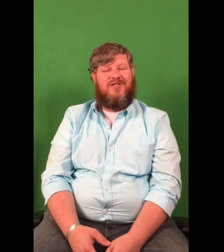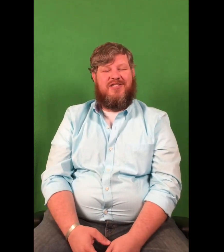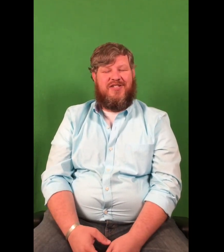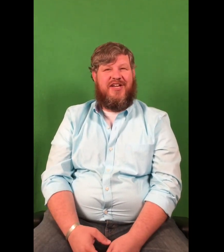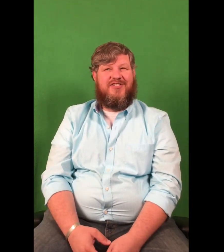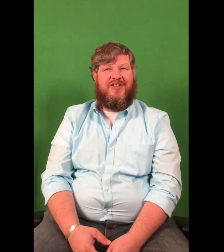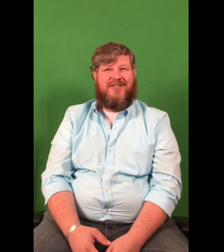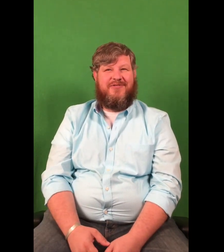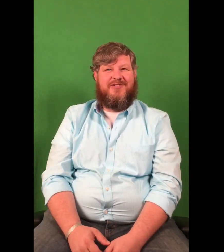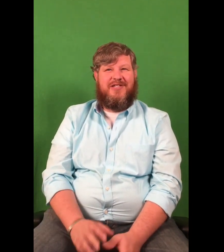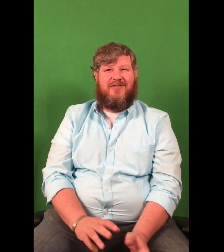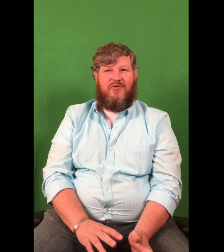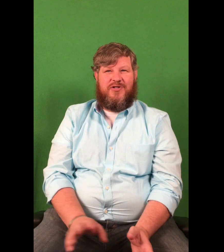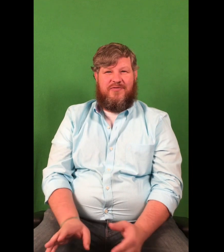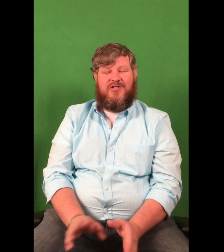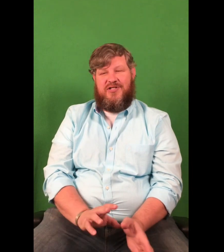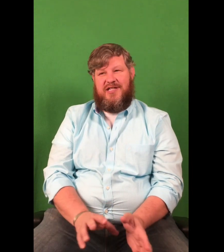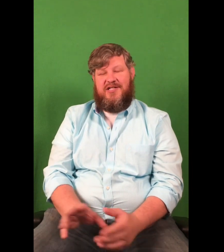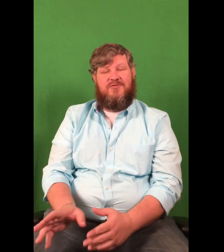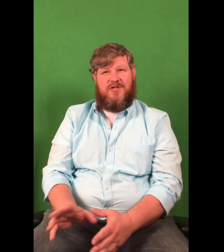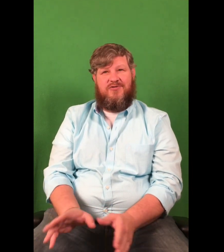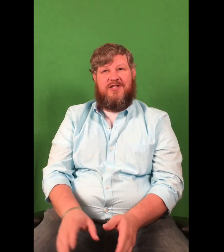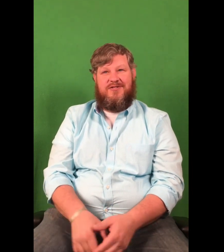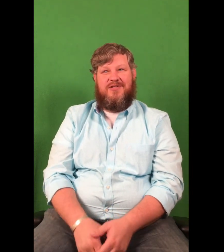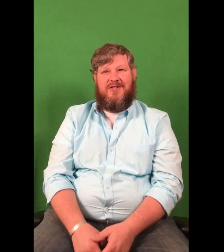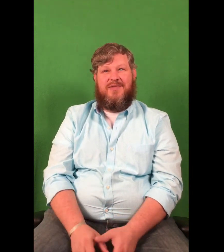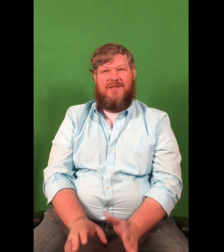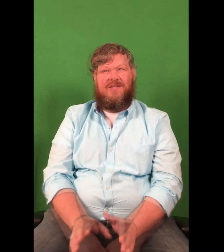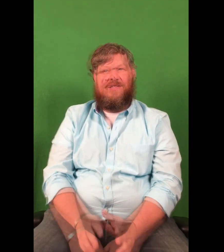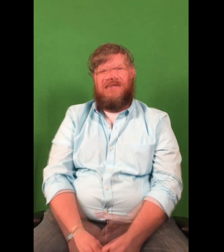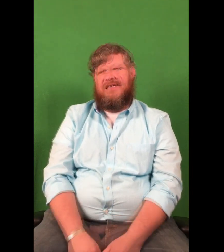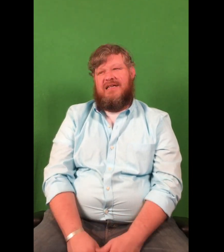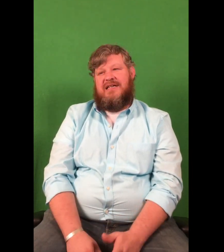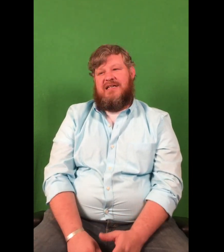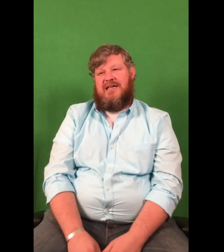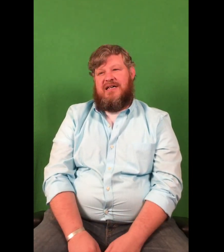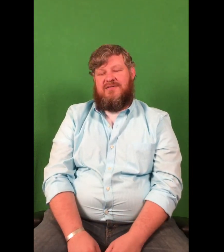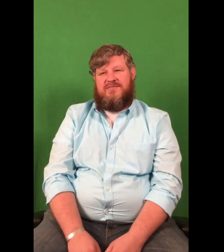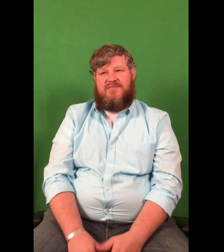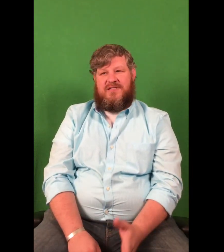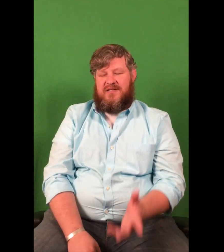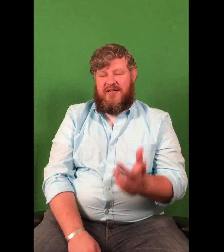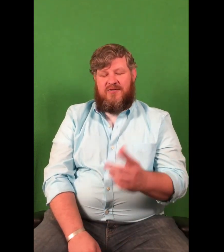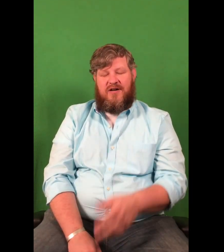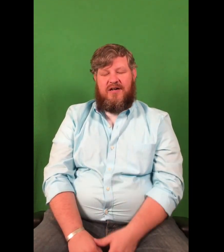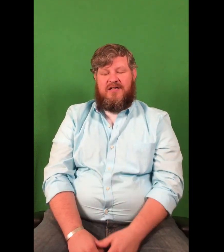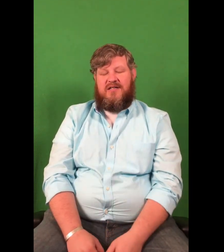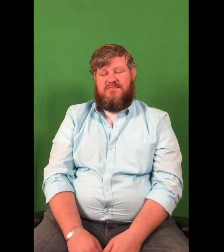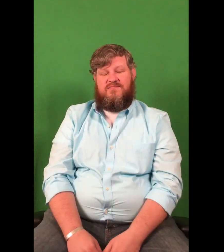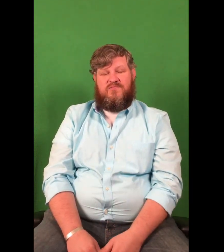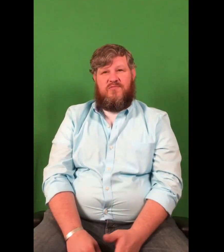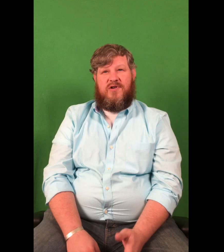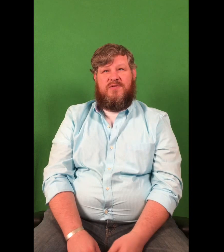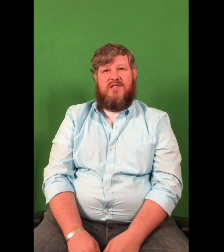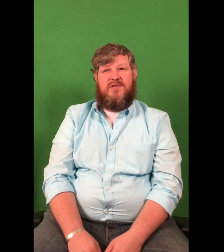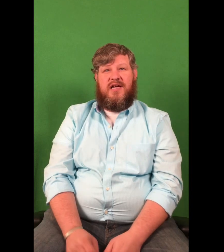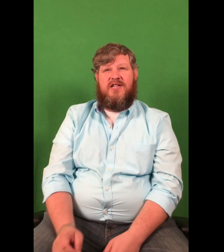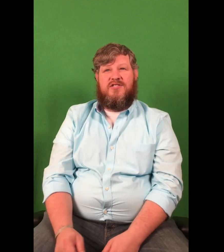interesting liaison, which fortunately, eventually, they just went straight to them. You know, later on, working with some of the ashes